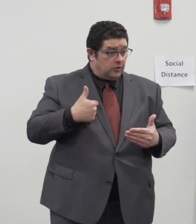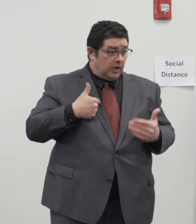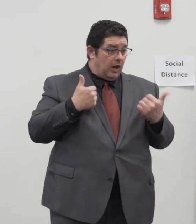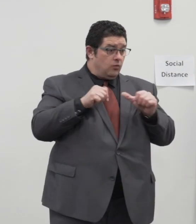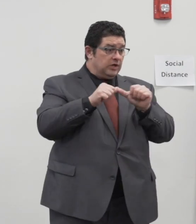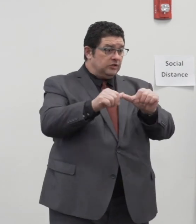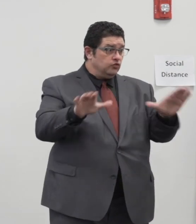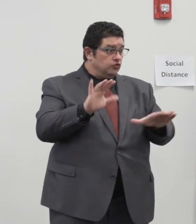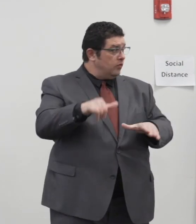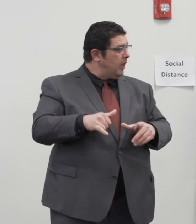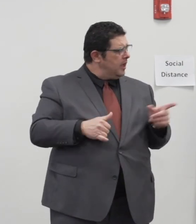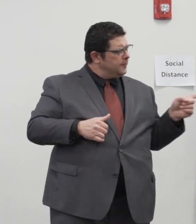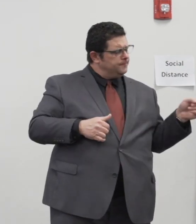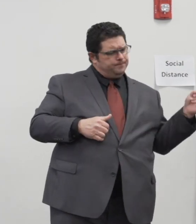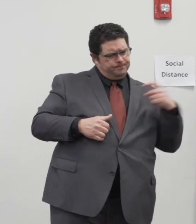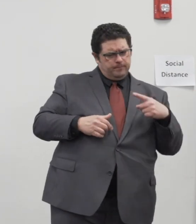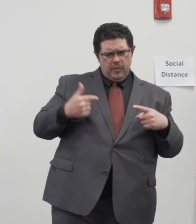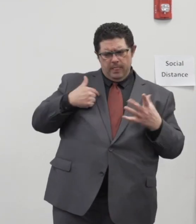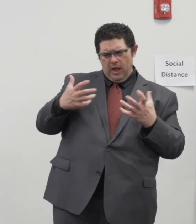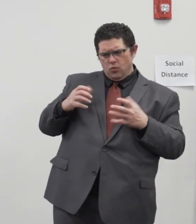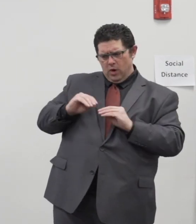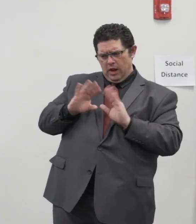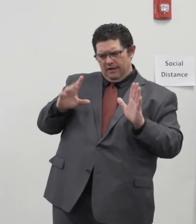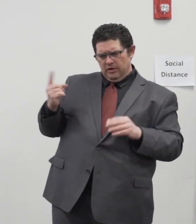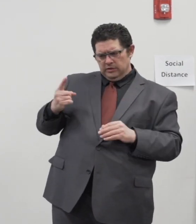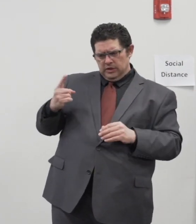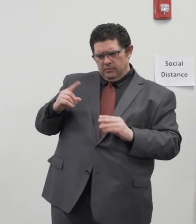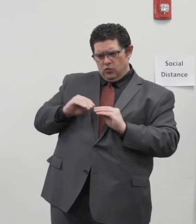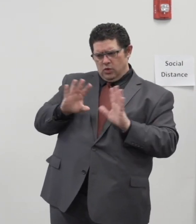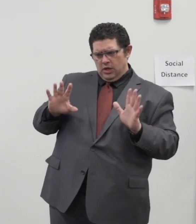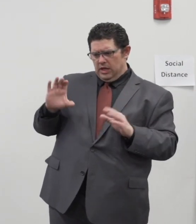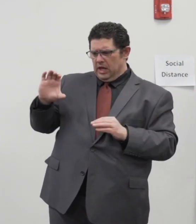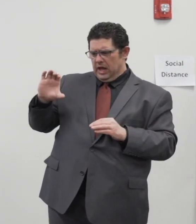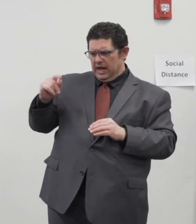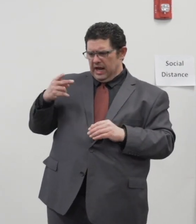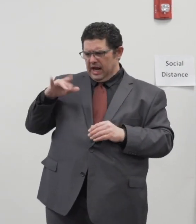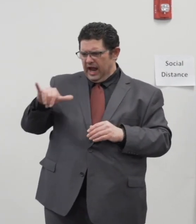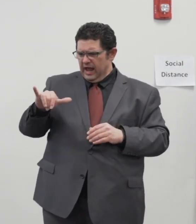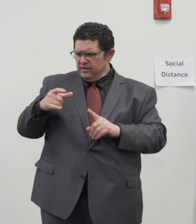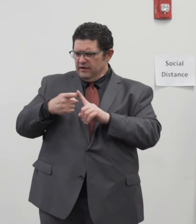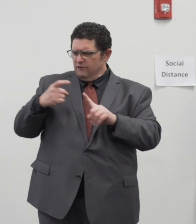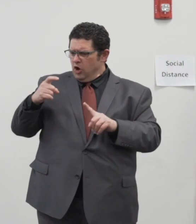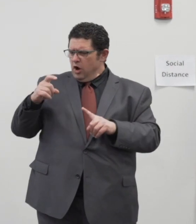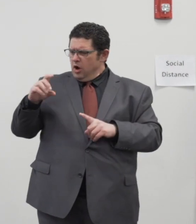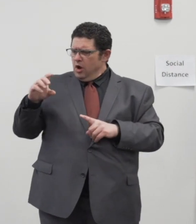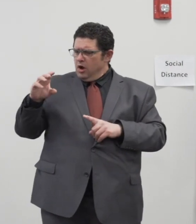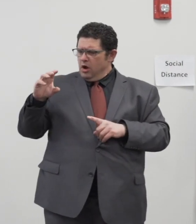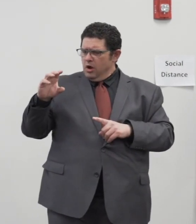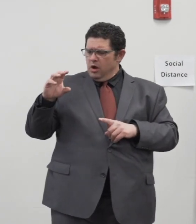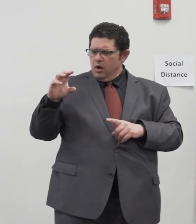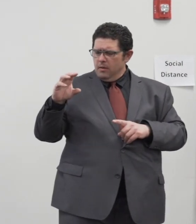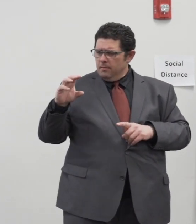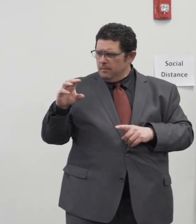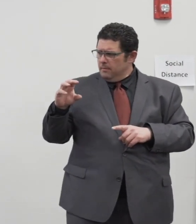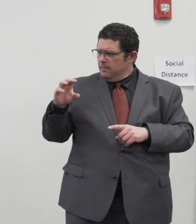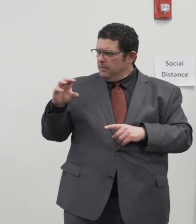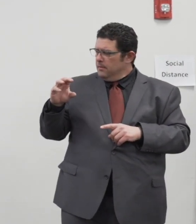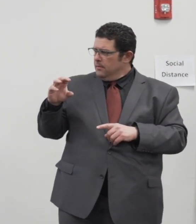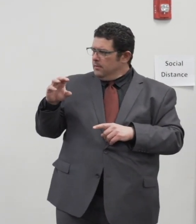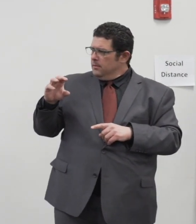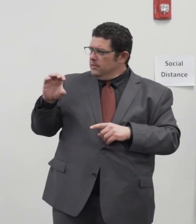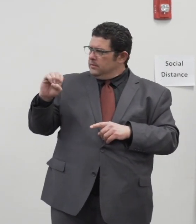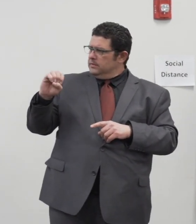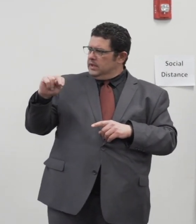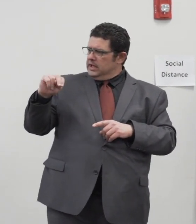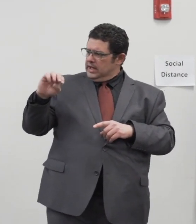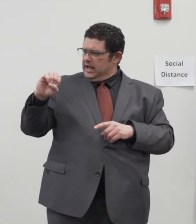hey sam i wanted to clarify something really quickly kathy is from energizer not enterprise oh did i say enterprise i may have that may have been in your remarks is